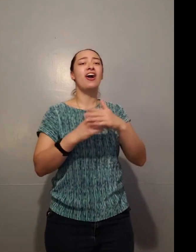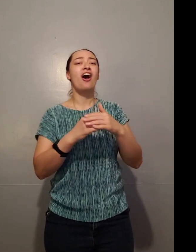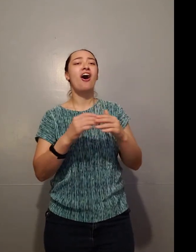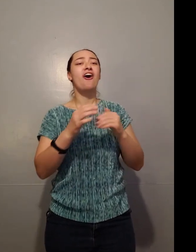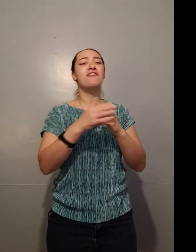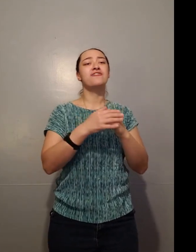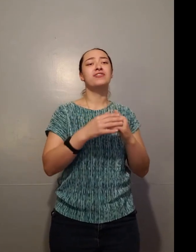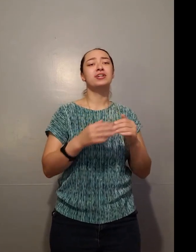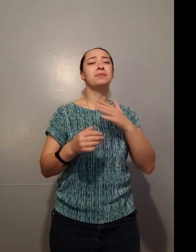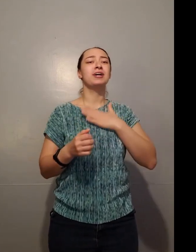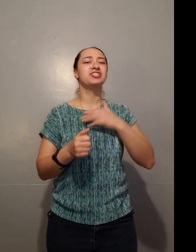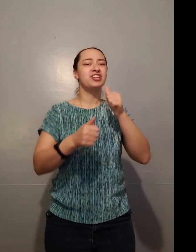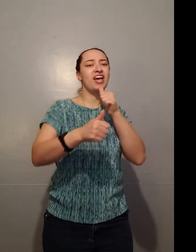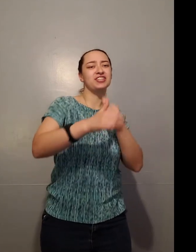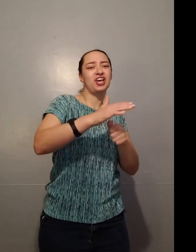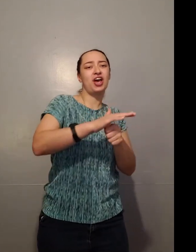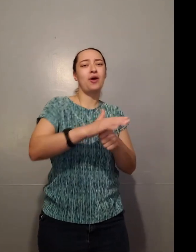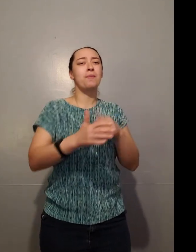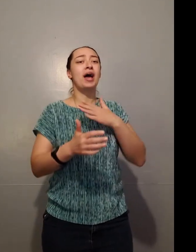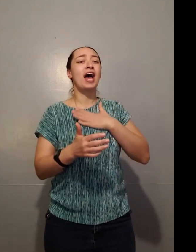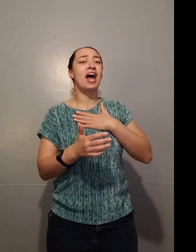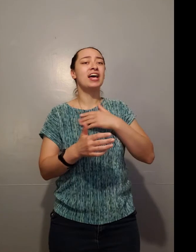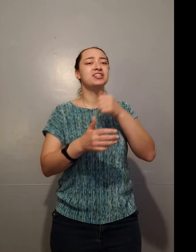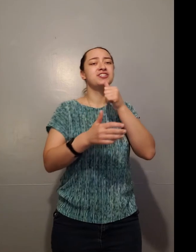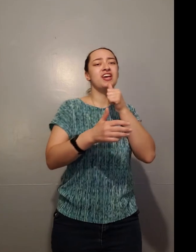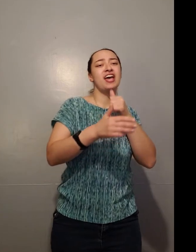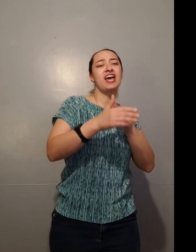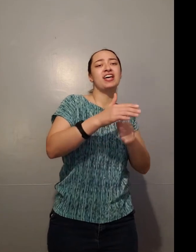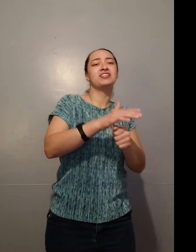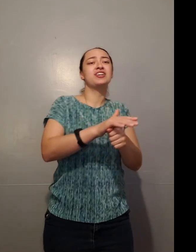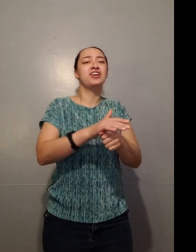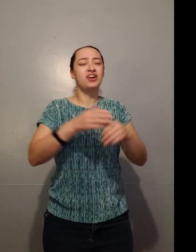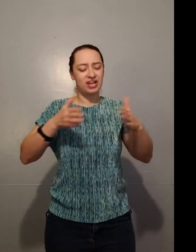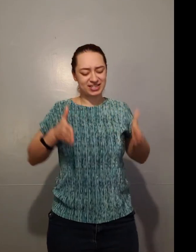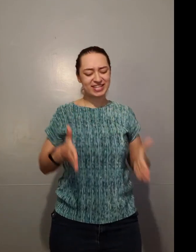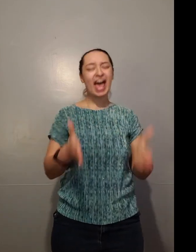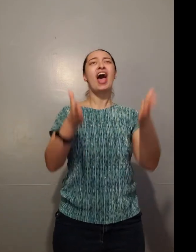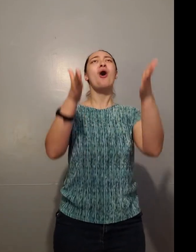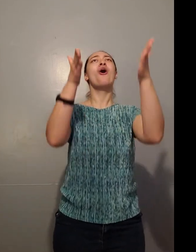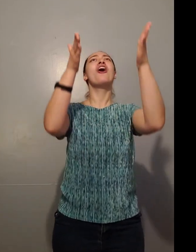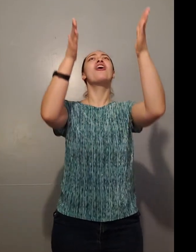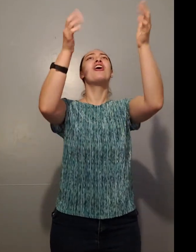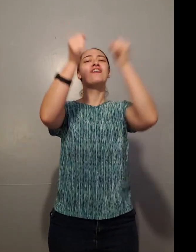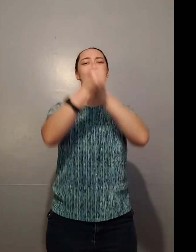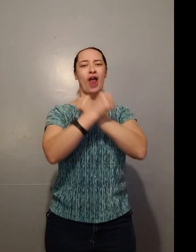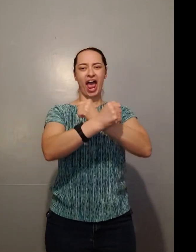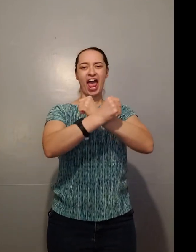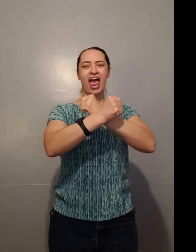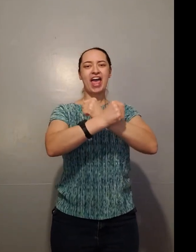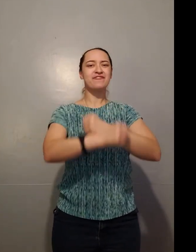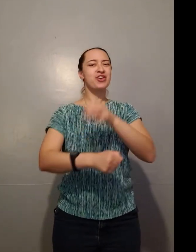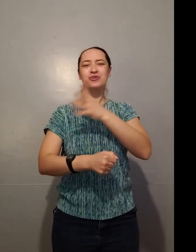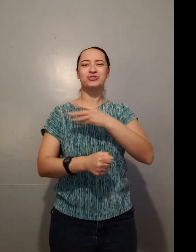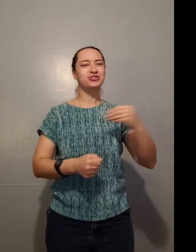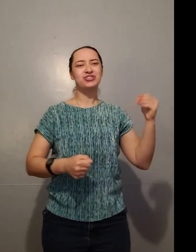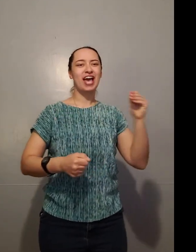comfort, my shelter, my Time will open, you will